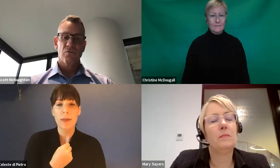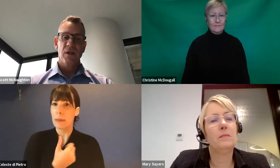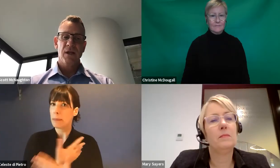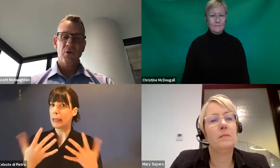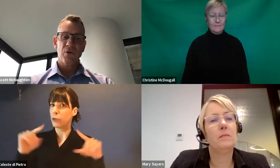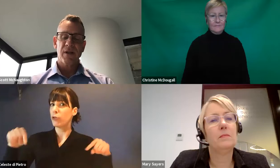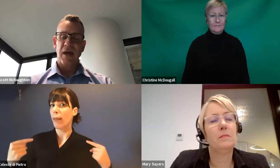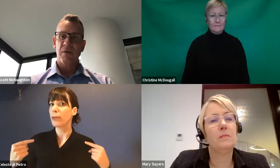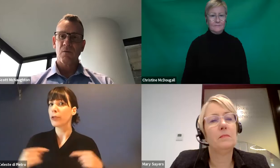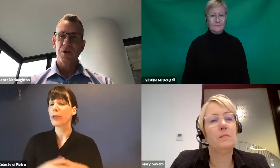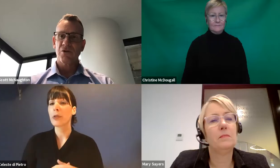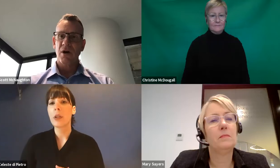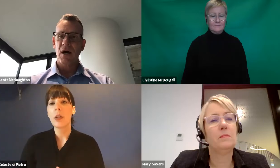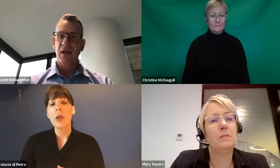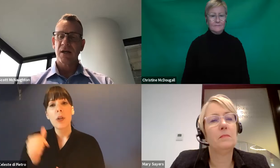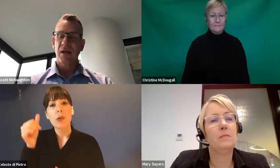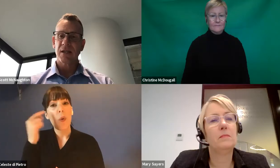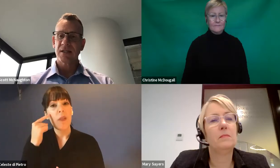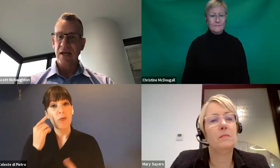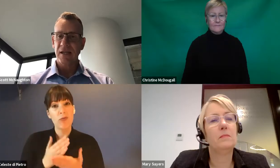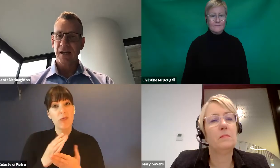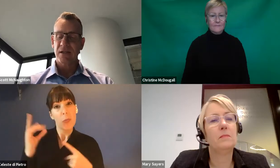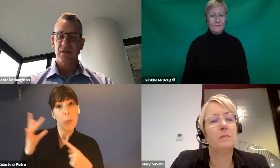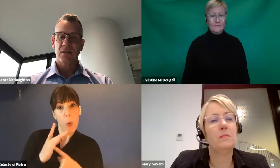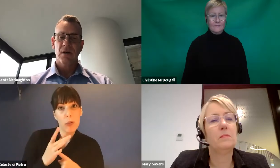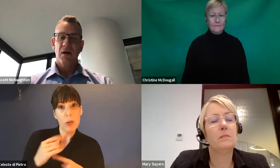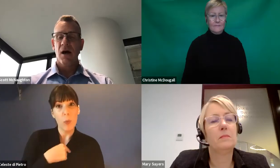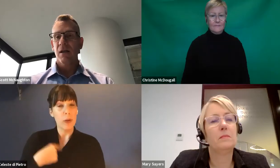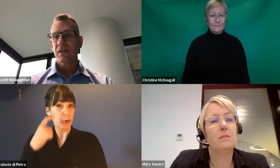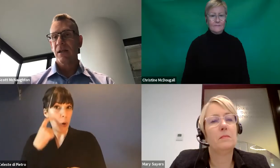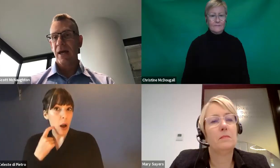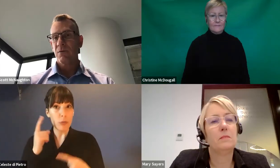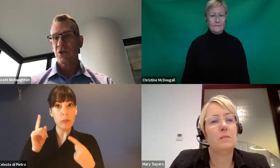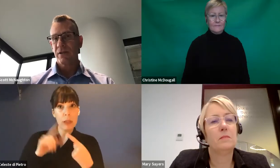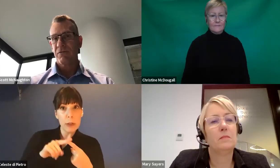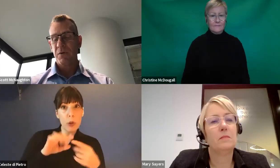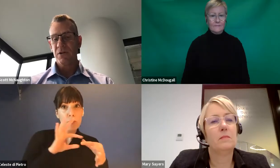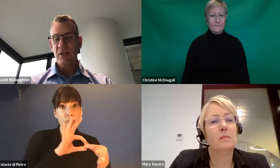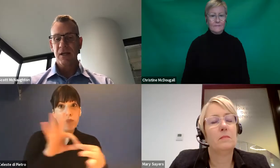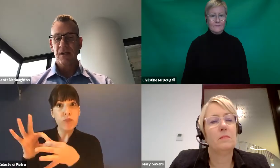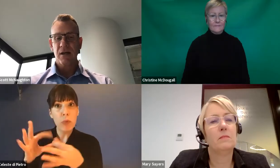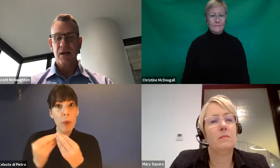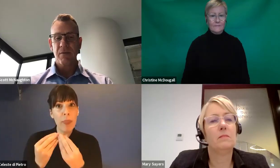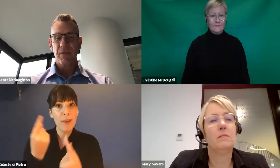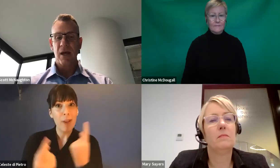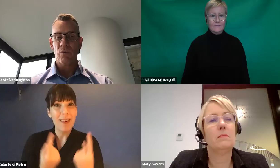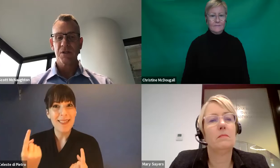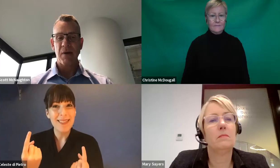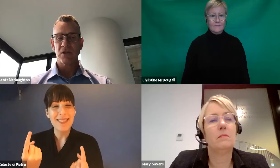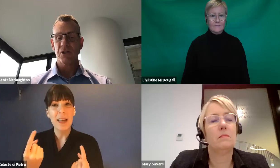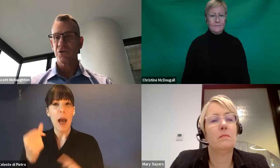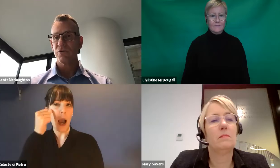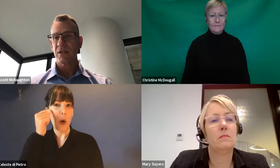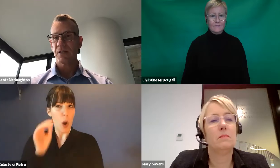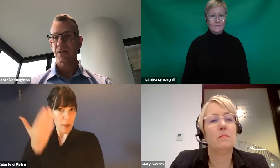really important that we try and stay connected. I like the language shift personally, that it